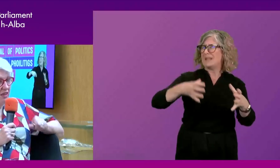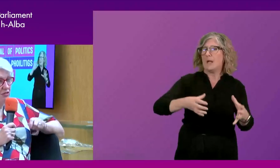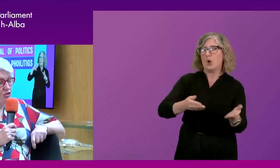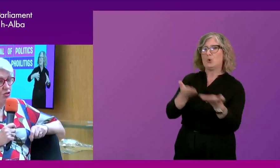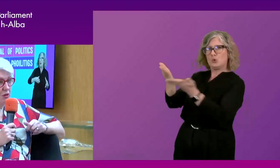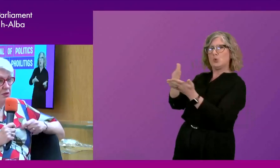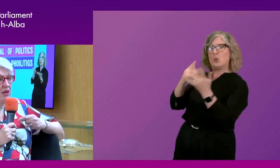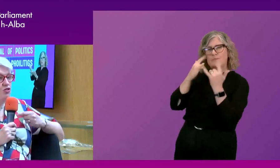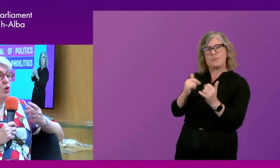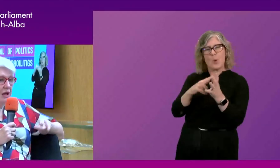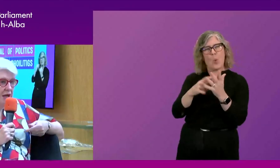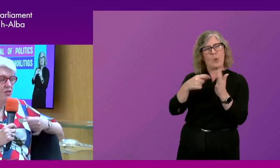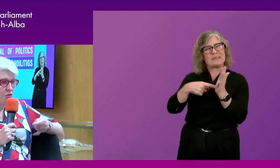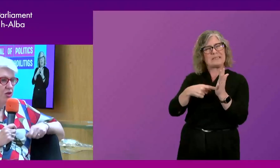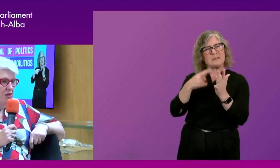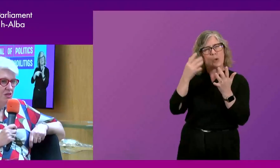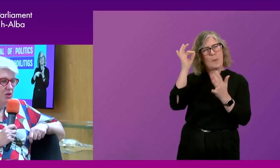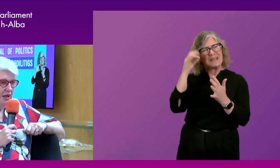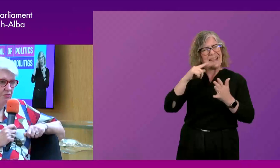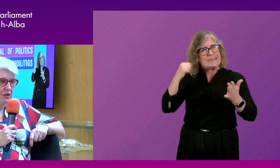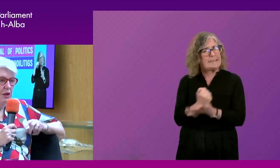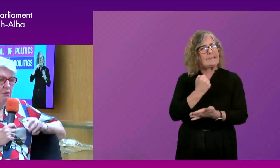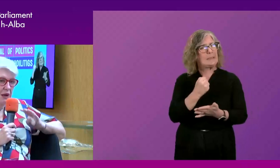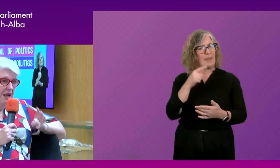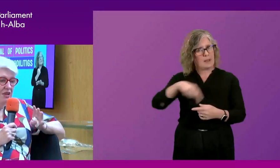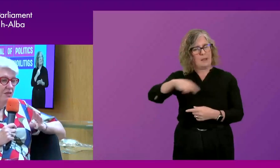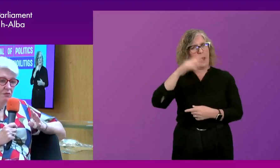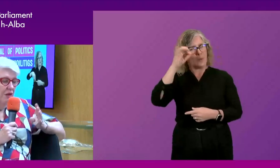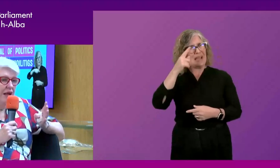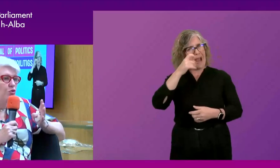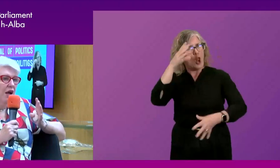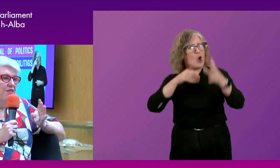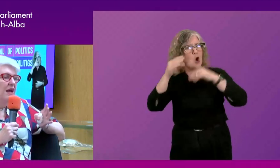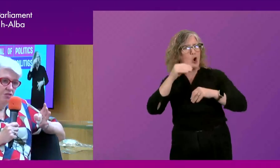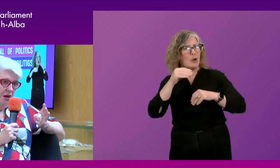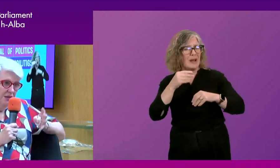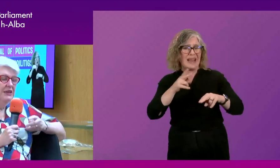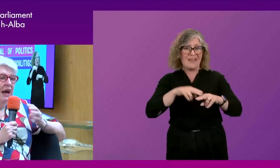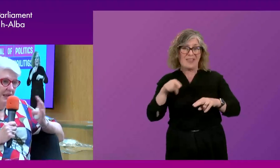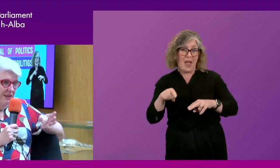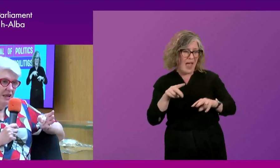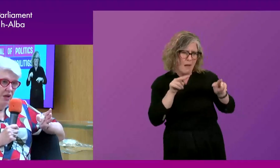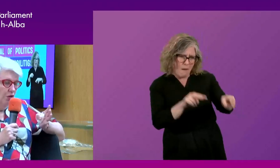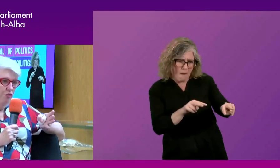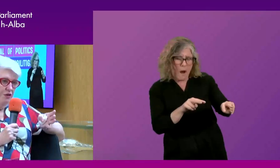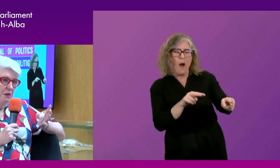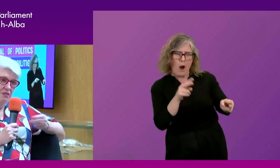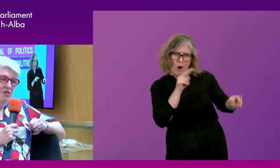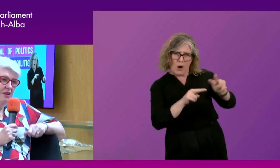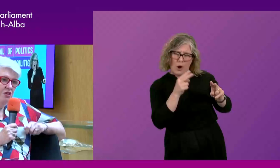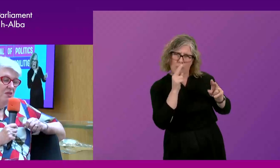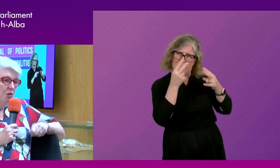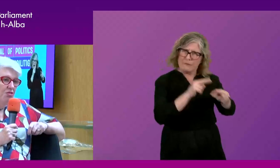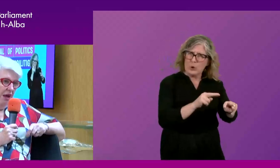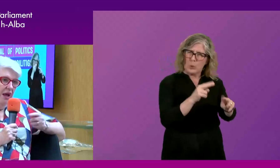because I think that reduced the potential learning that those committees would have. But I think that I don't have the answer. I take a lot of feedback